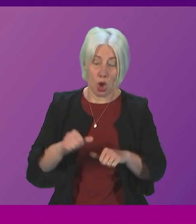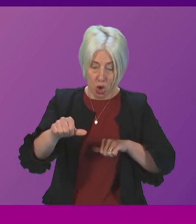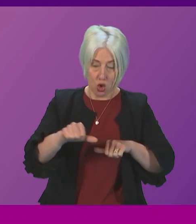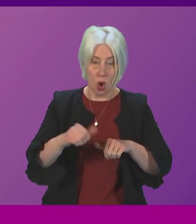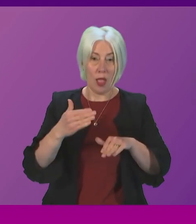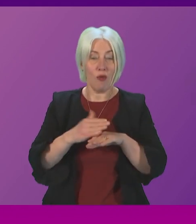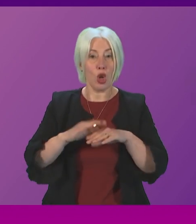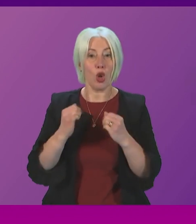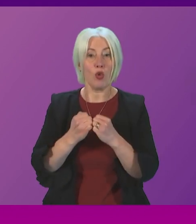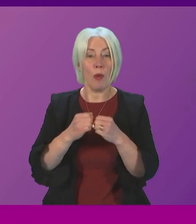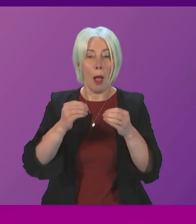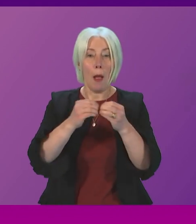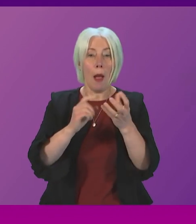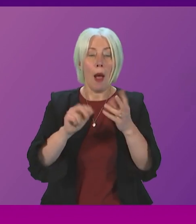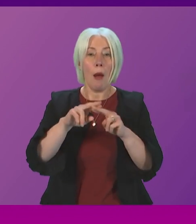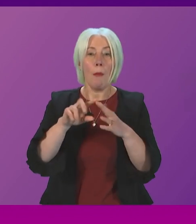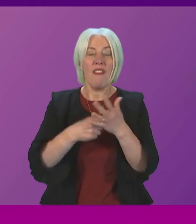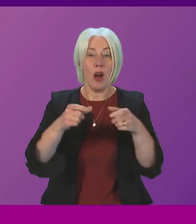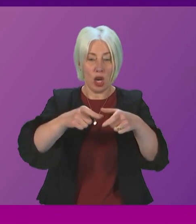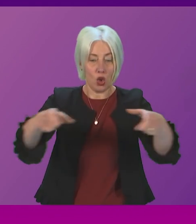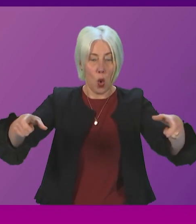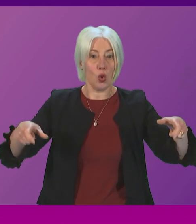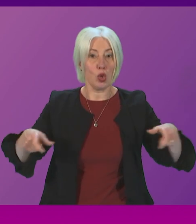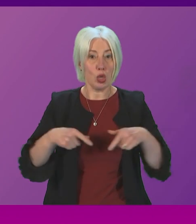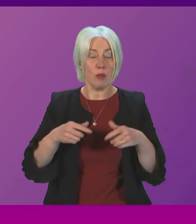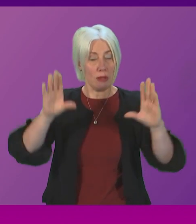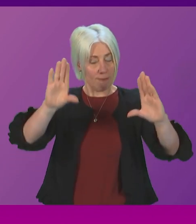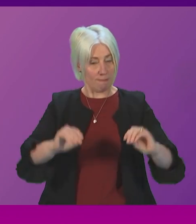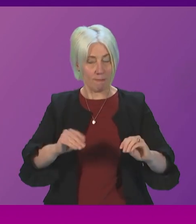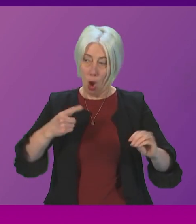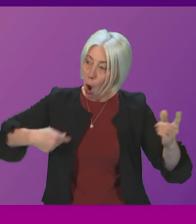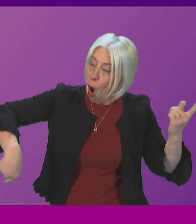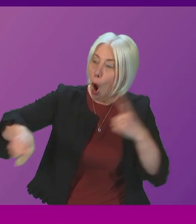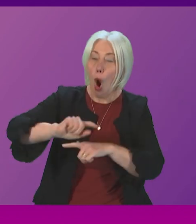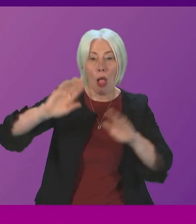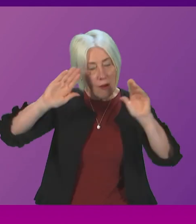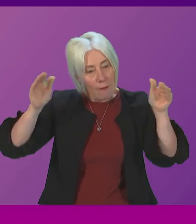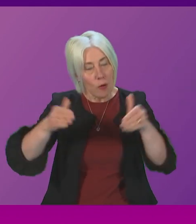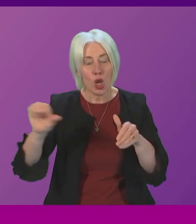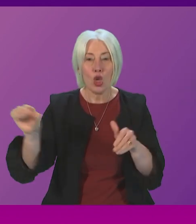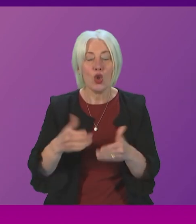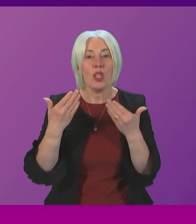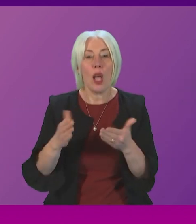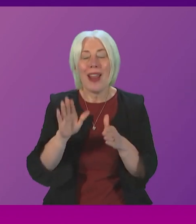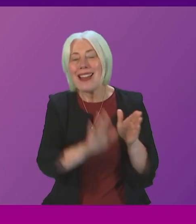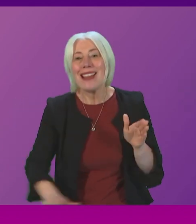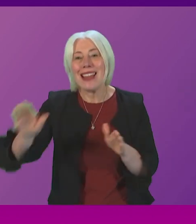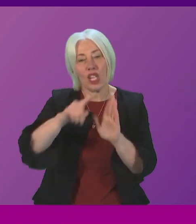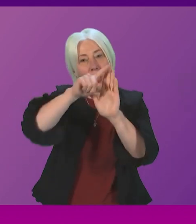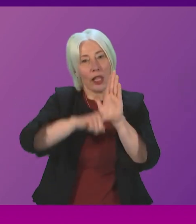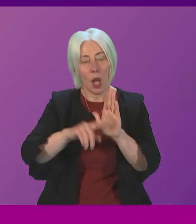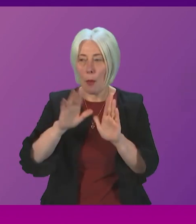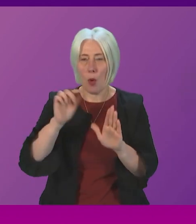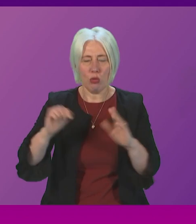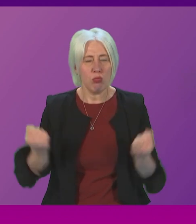Working Group on buffer zones has concluded does the First Minister agree that all of our collective focus should be on delivering national legislation as the